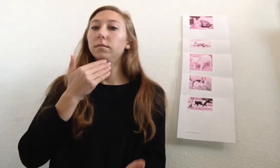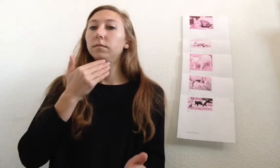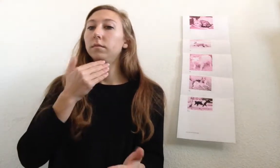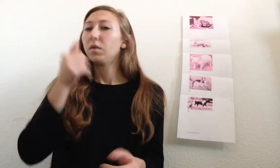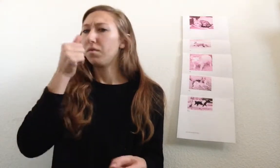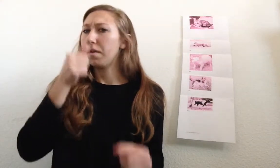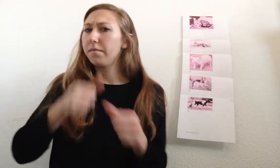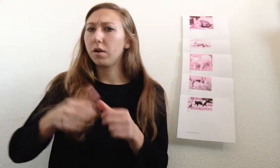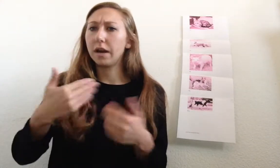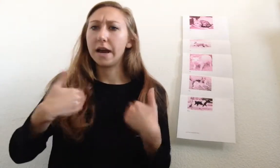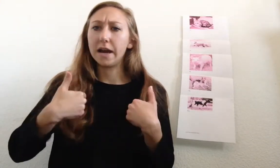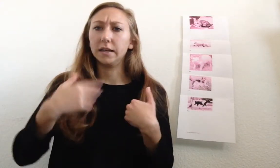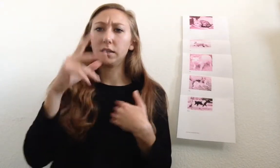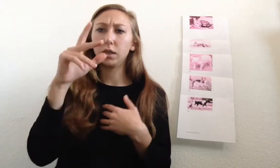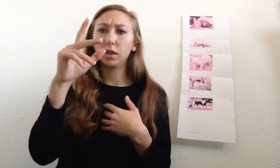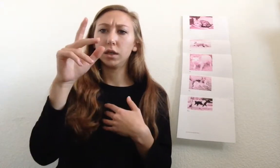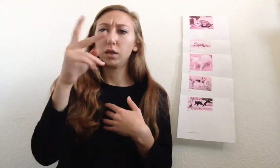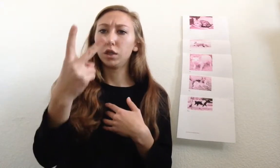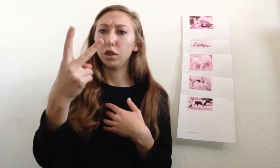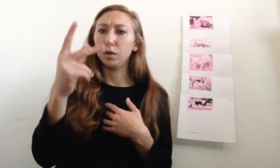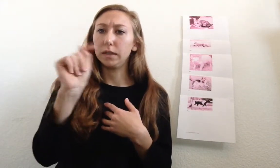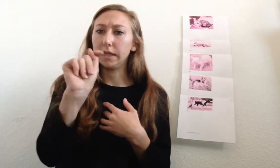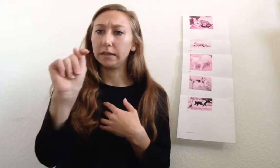Remember, it has two T's.